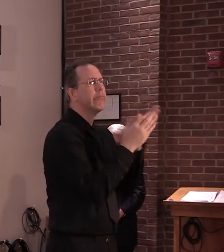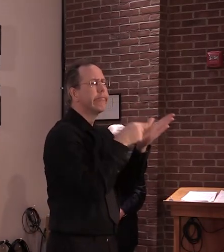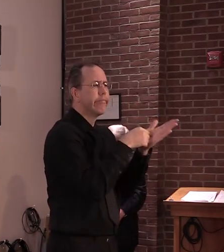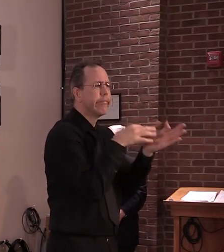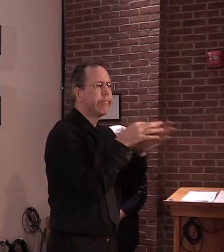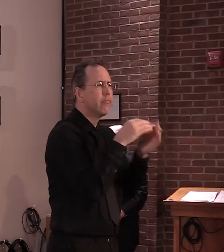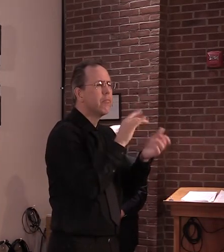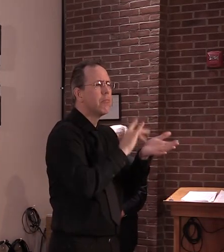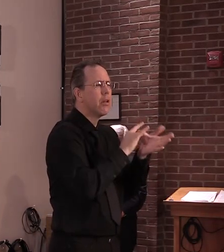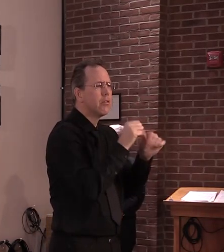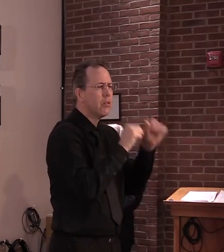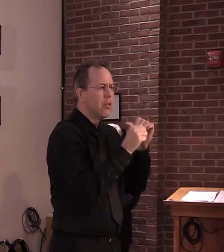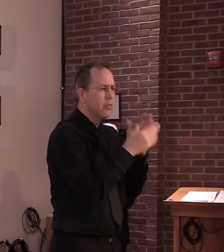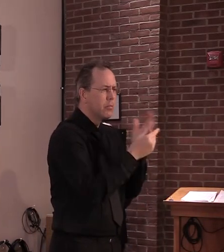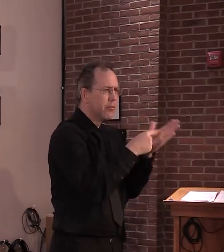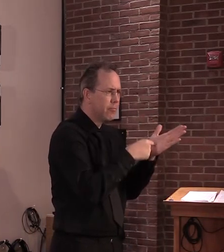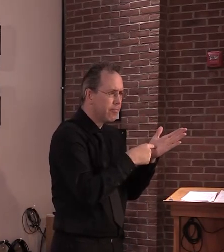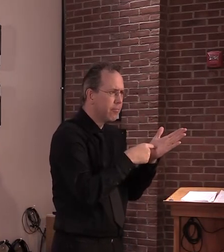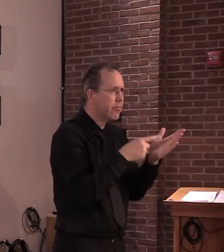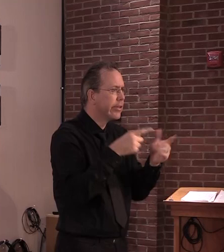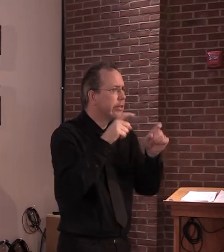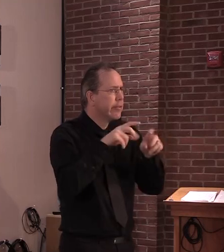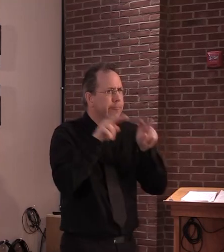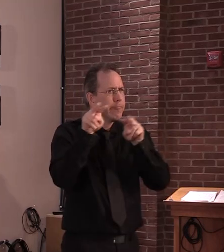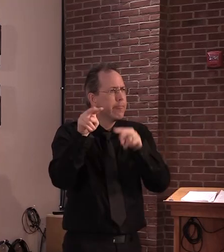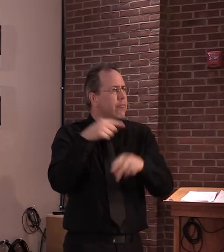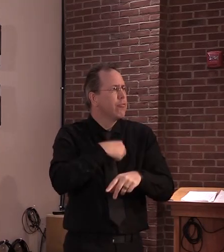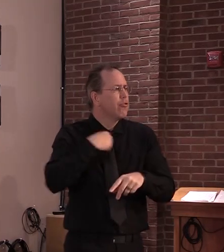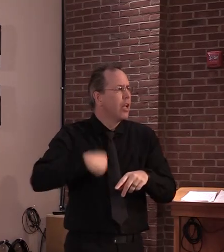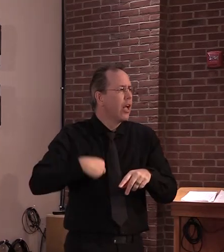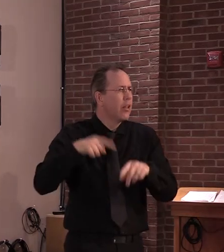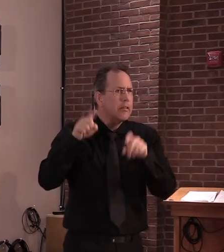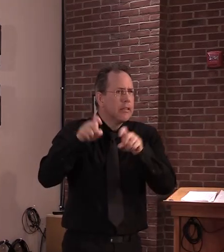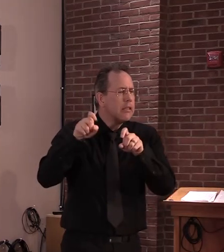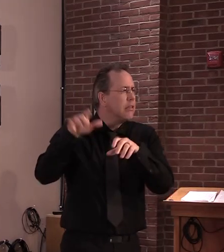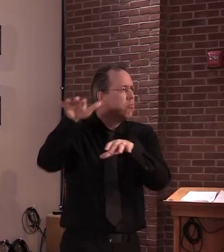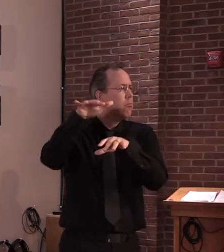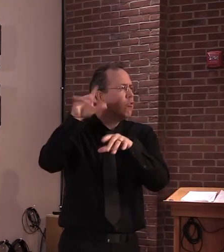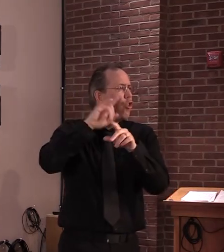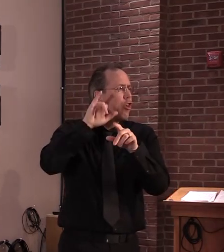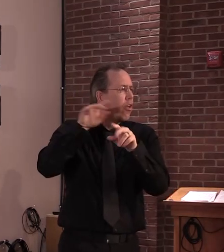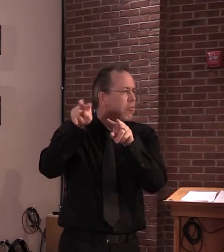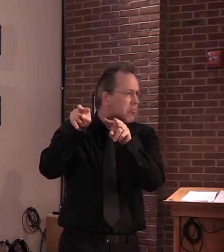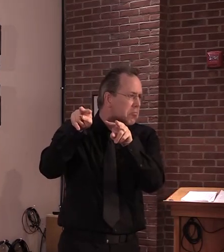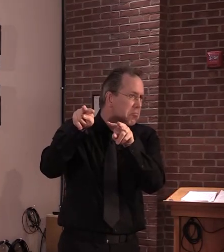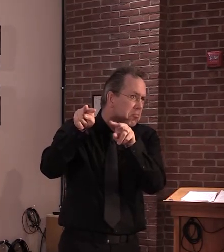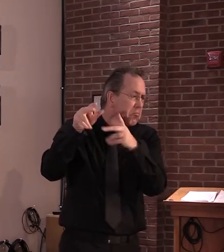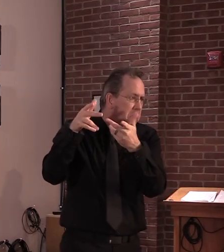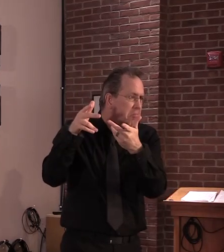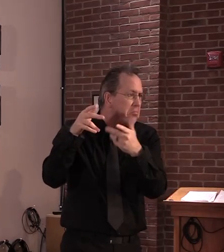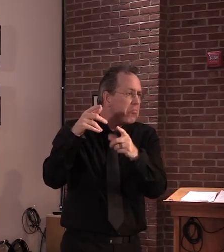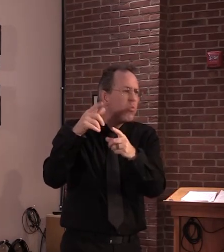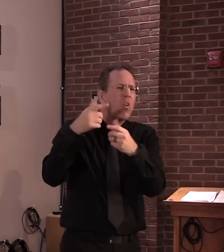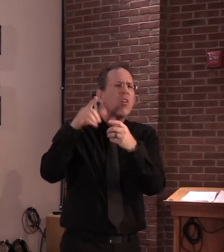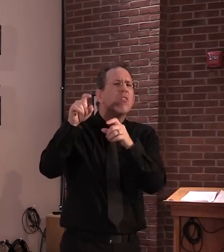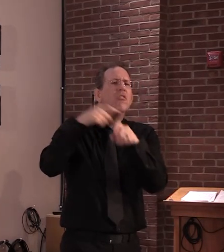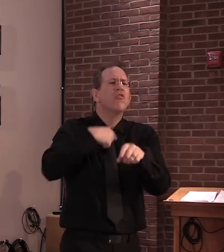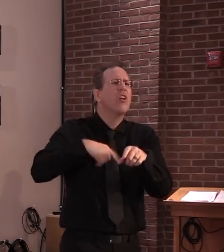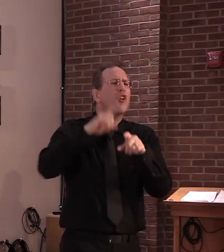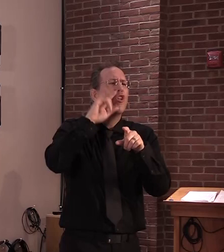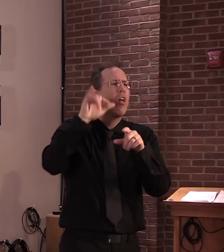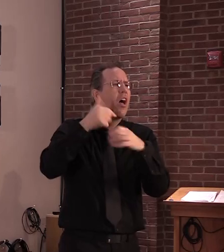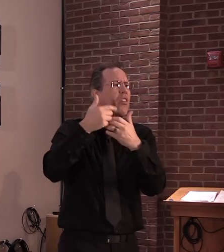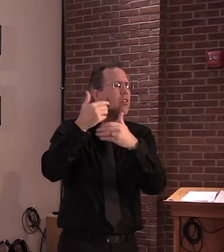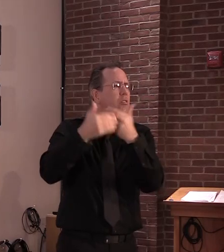out of China that sort of at the peak of the issues in Wuhan, they were able to